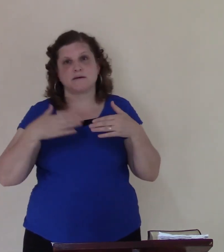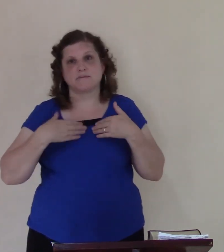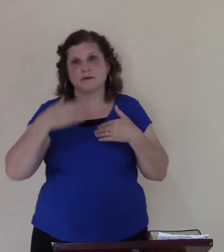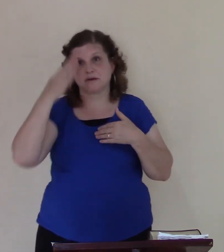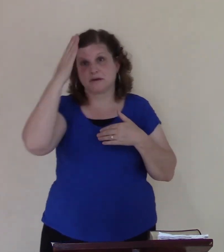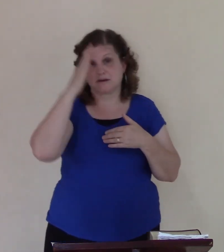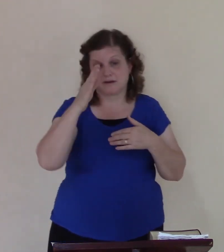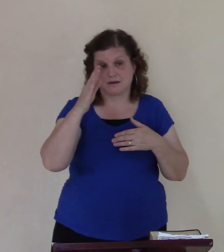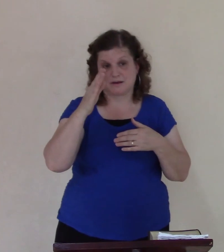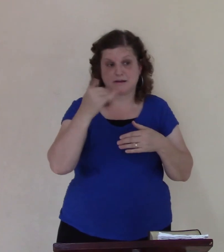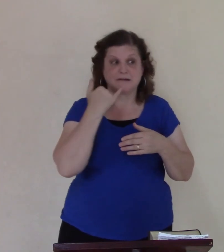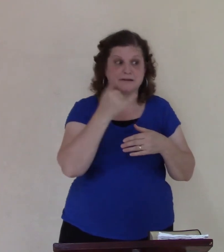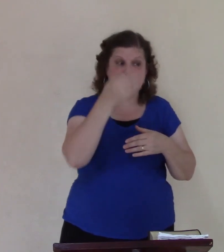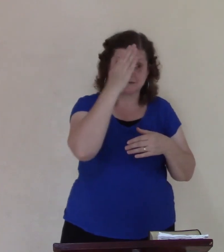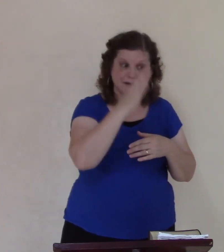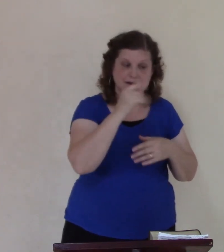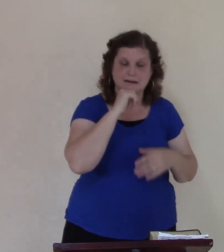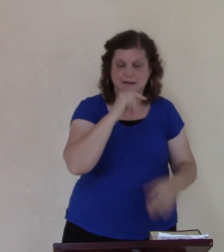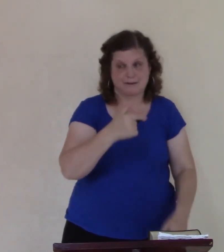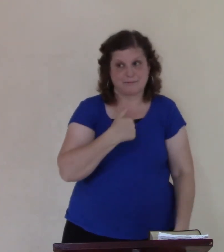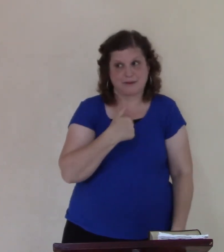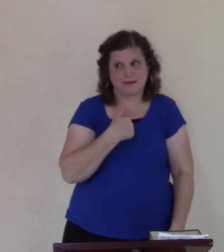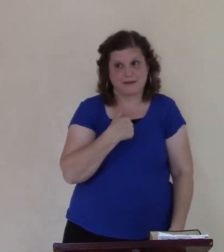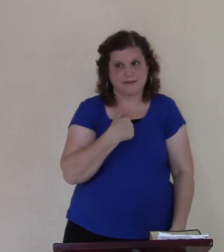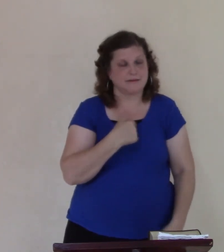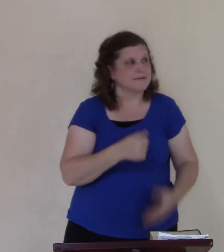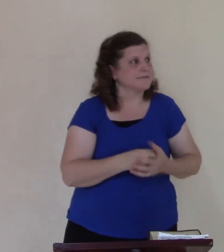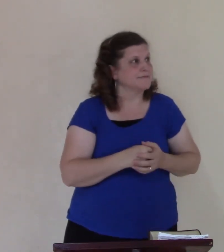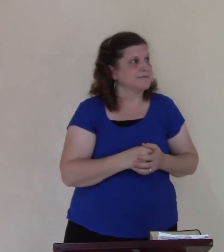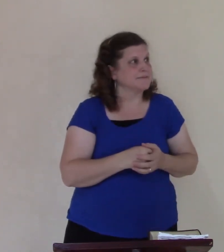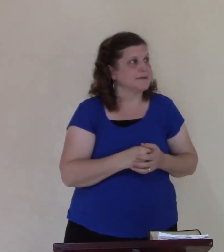mean if I is God there's the people in trouble